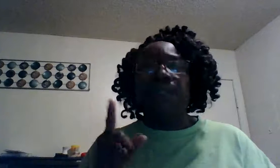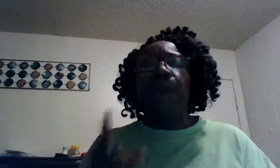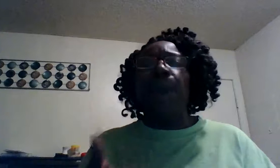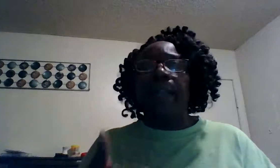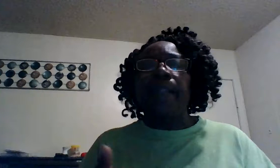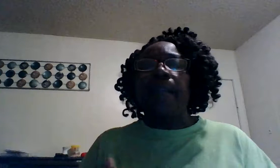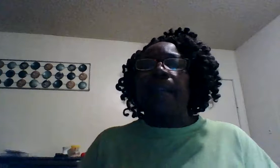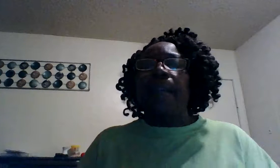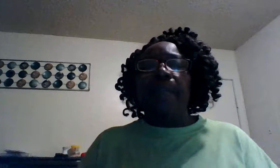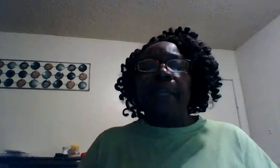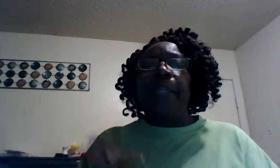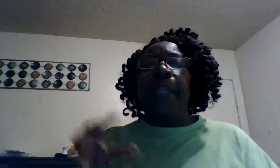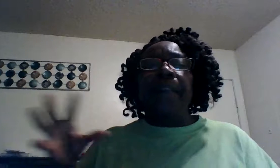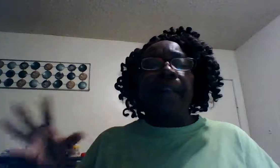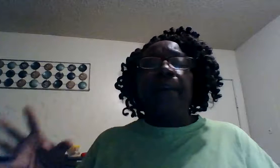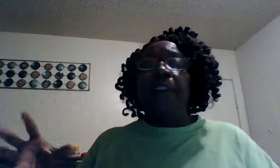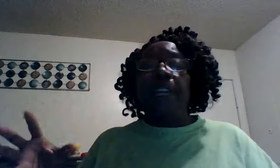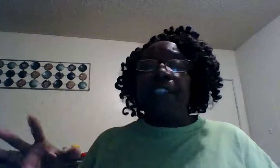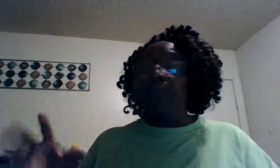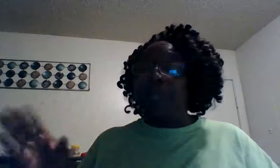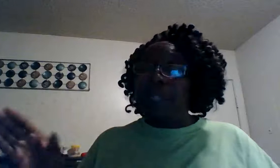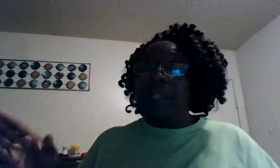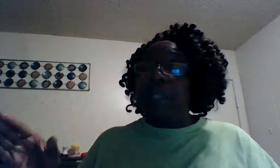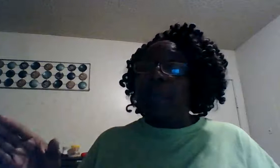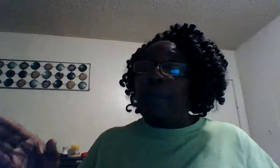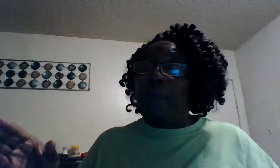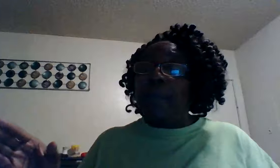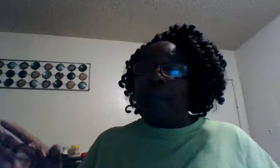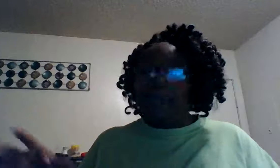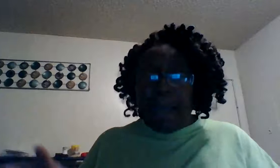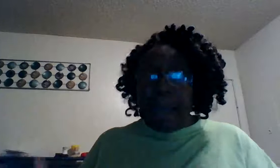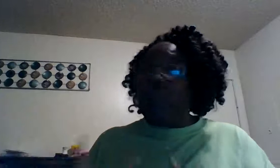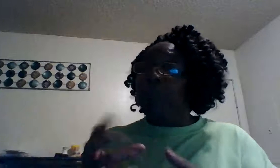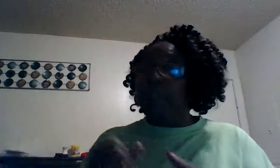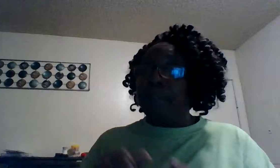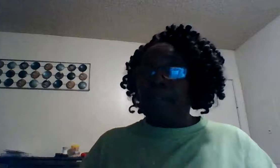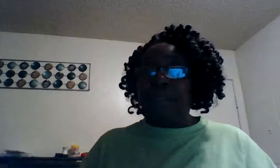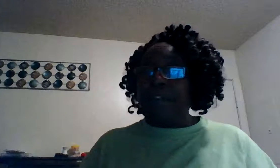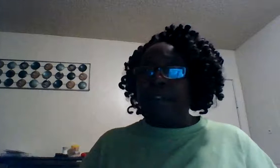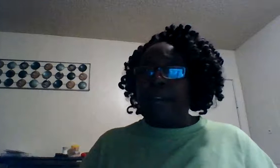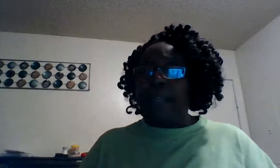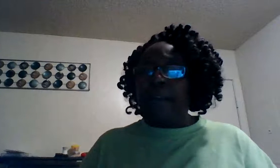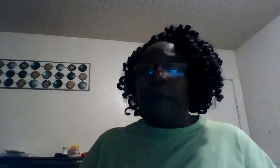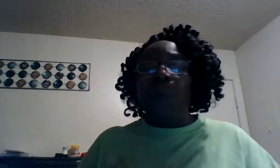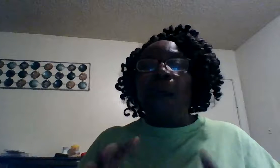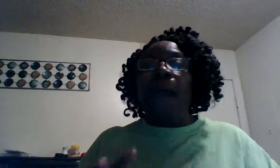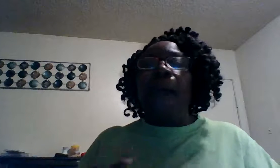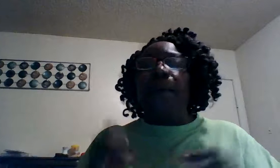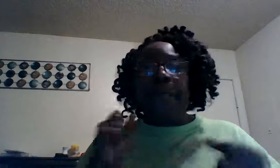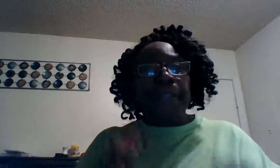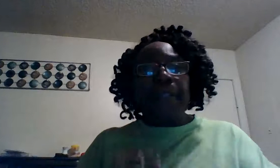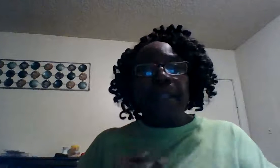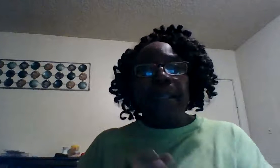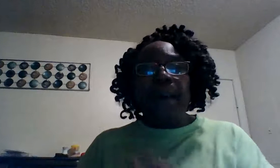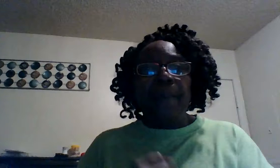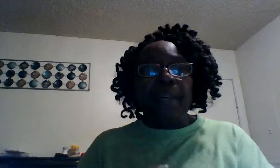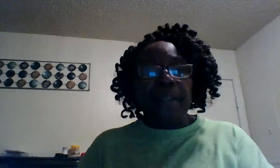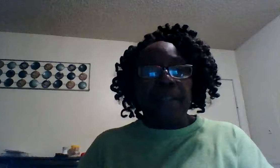Christ many of the afflictions but he said what I will deliver you out of all why because he loves us